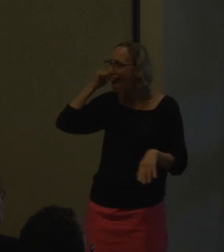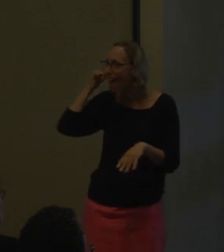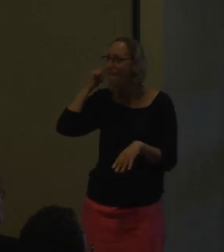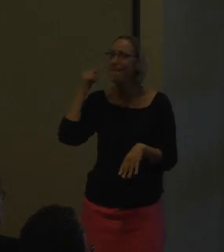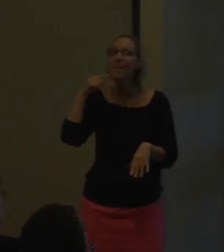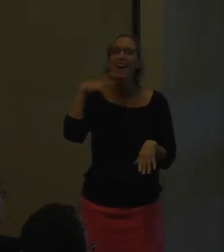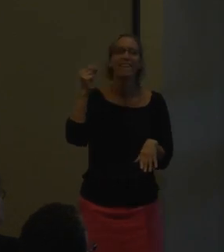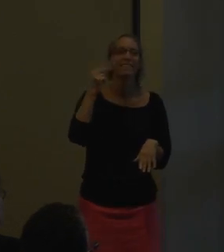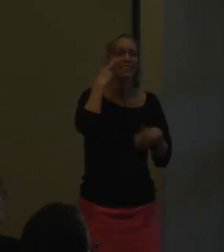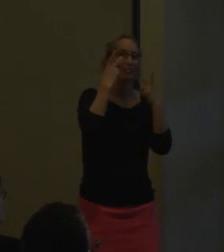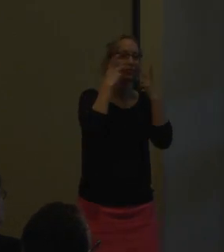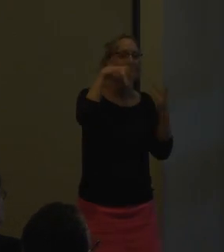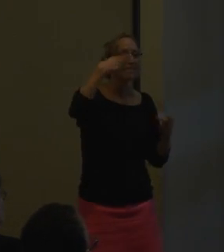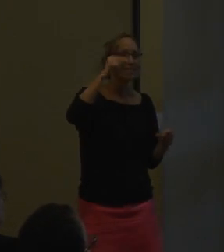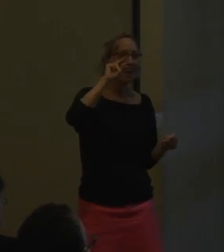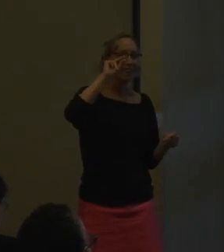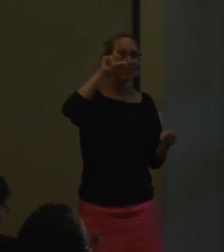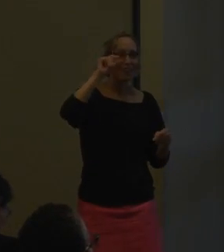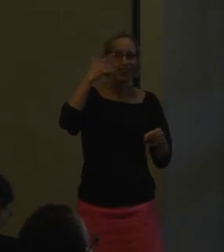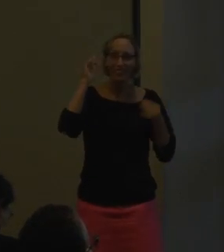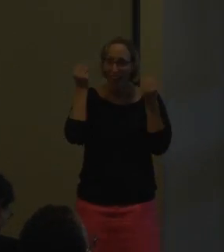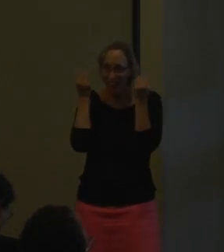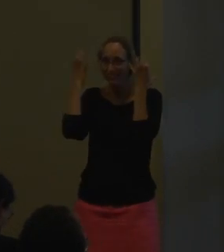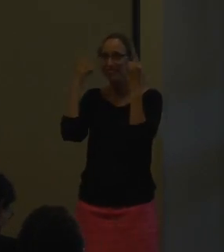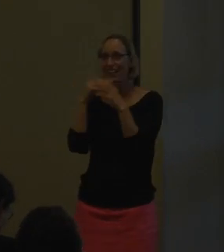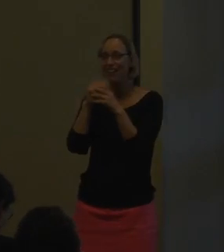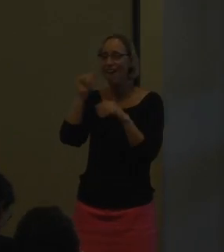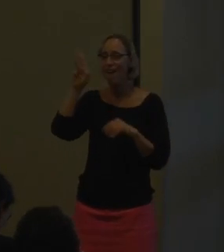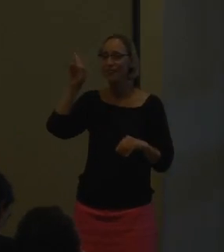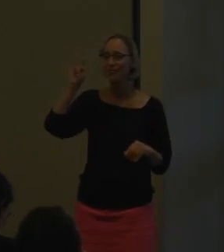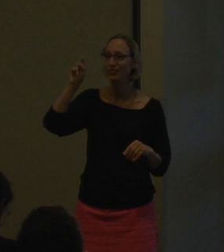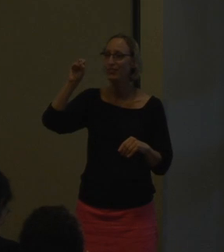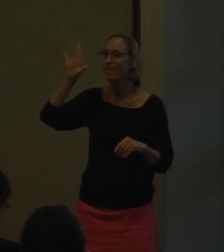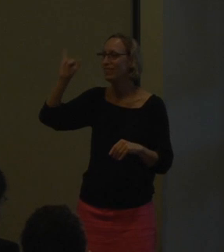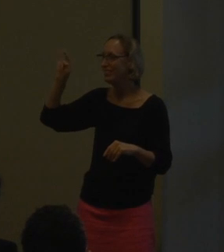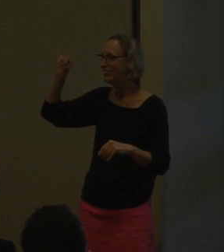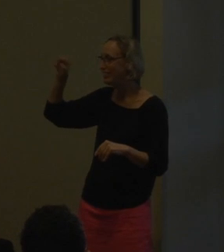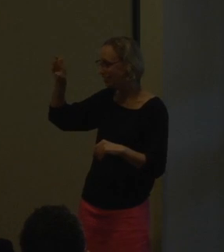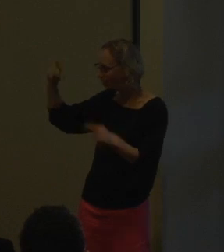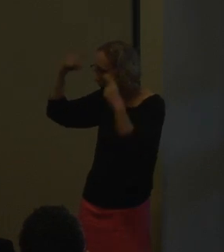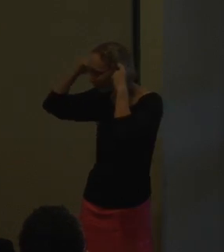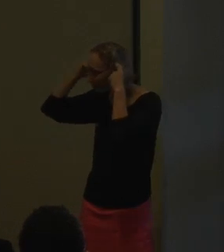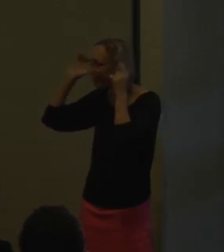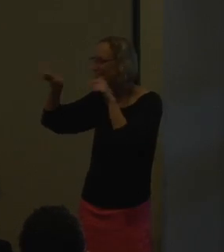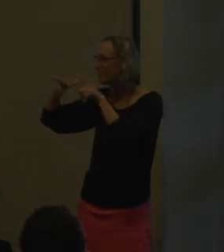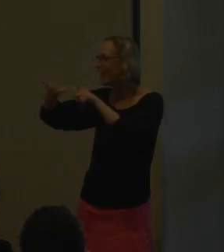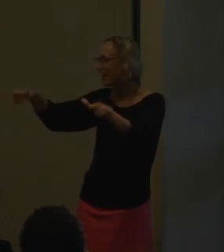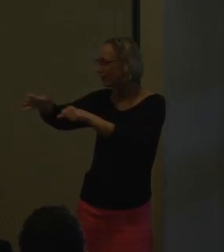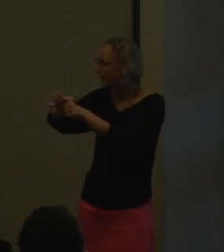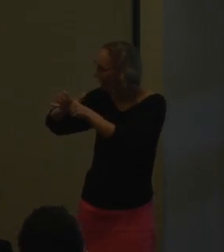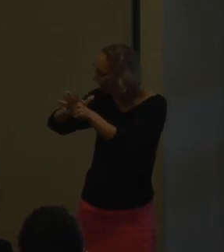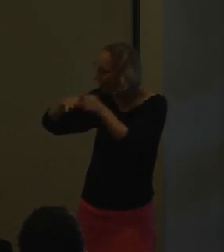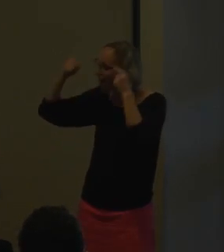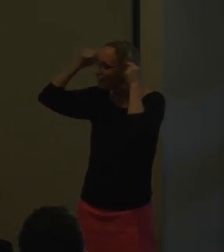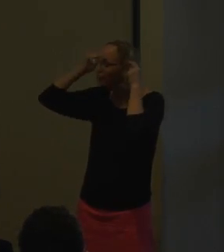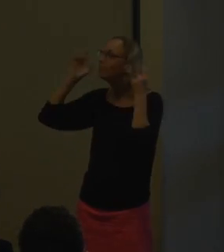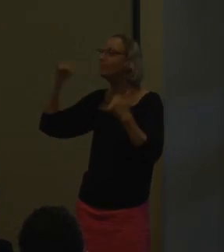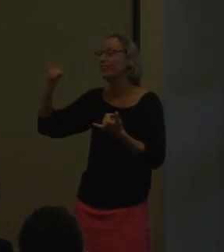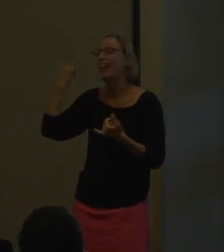this. It's, you know, the sound and the visual phonology were triggered in the same part of the brain, and that's the